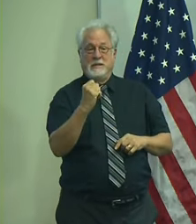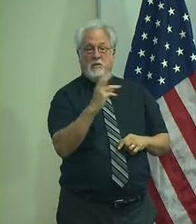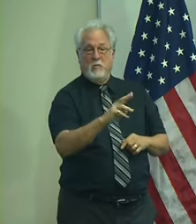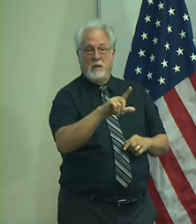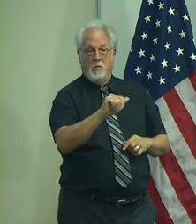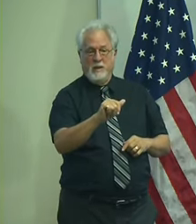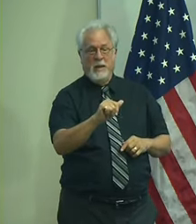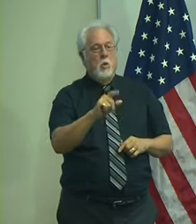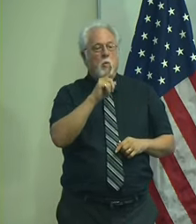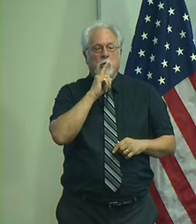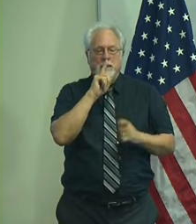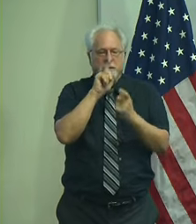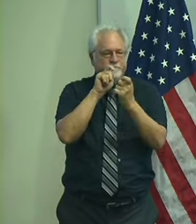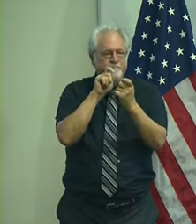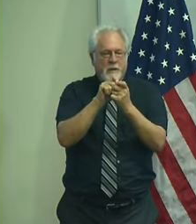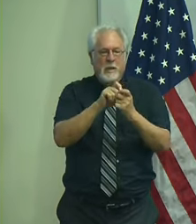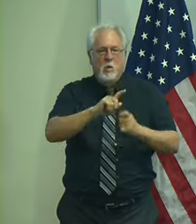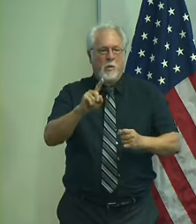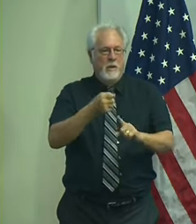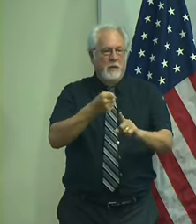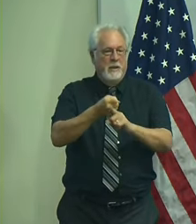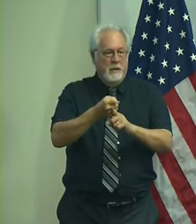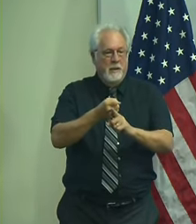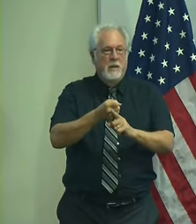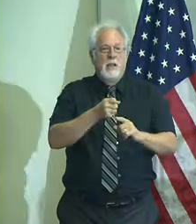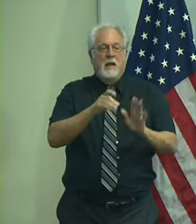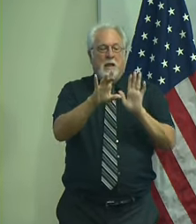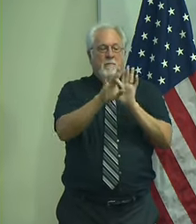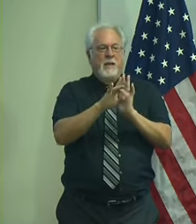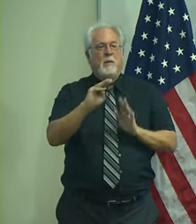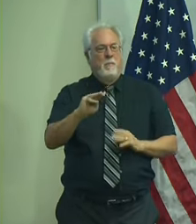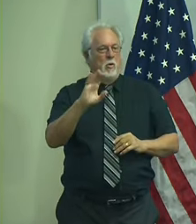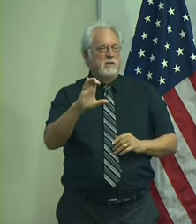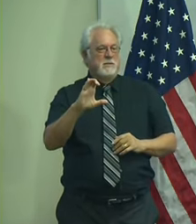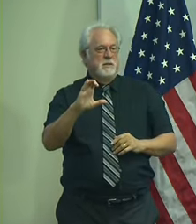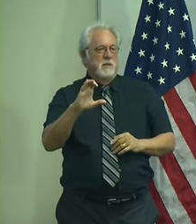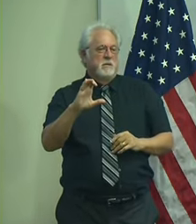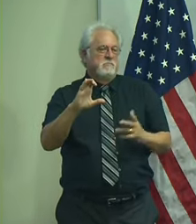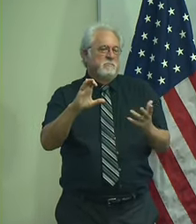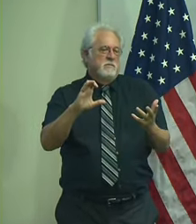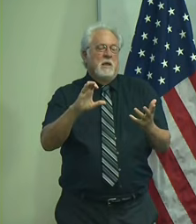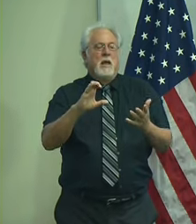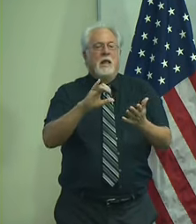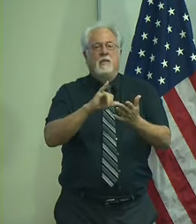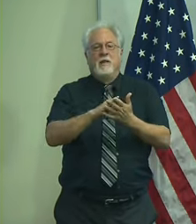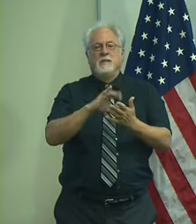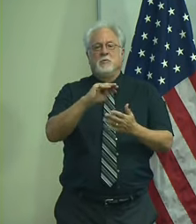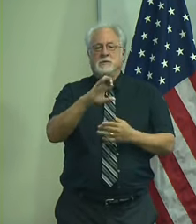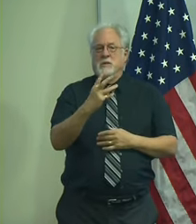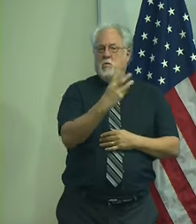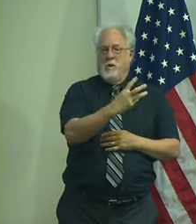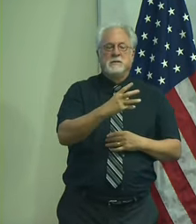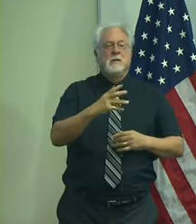and they really don't get too precise. They basically pick Morgan City which is in the center of the state and that's Morgan City West.